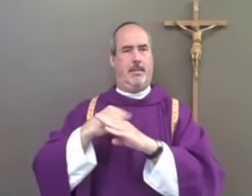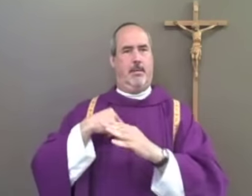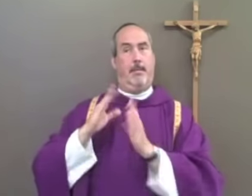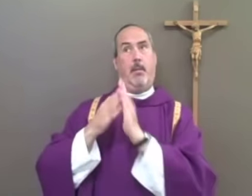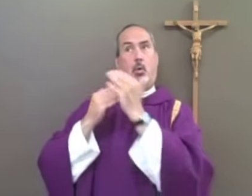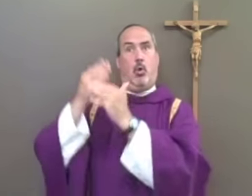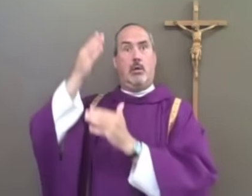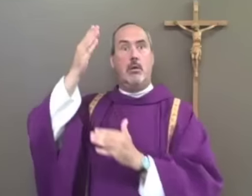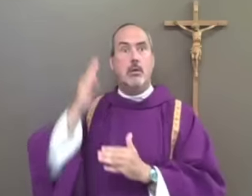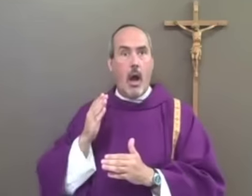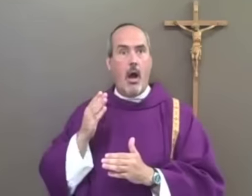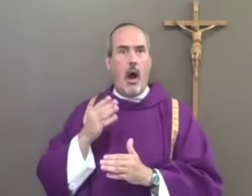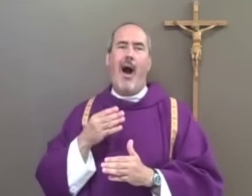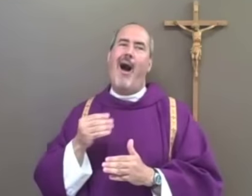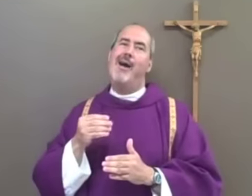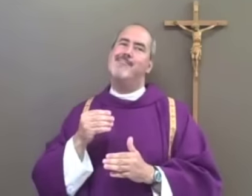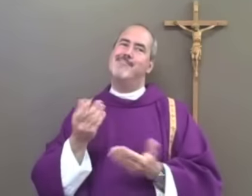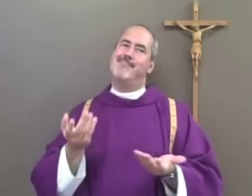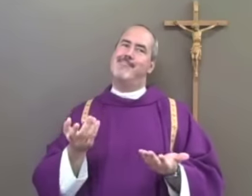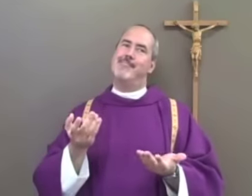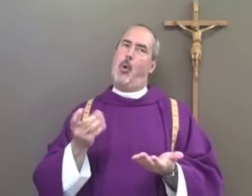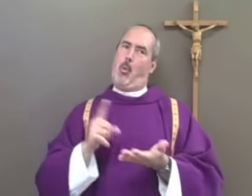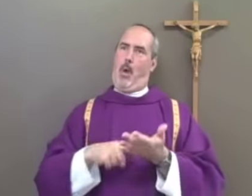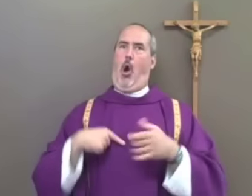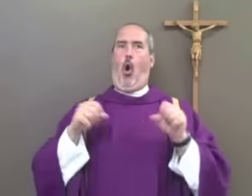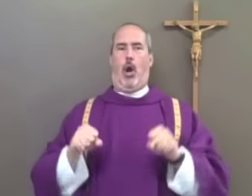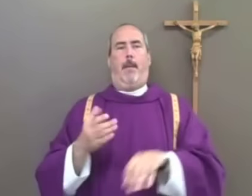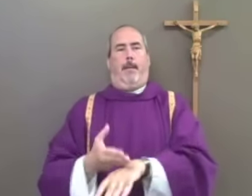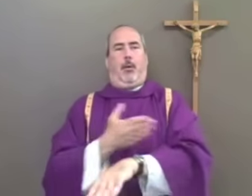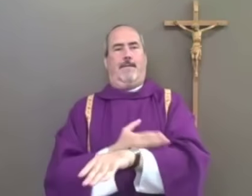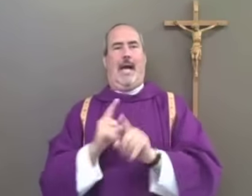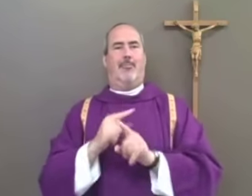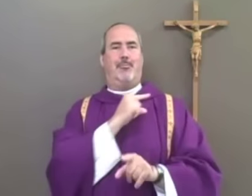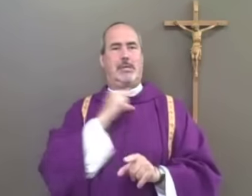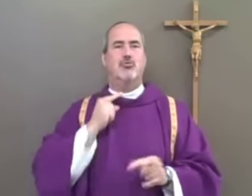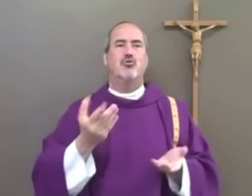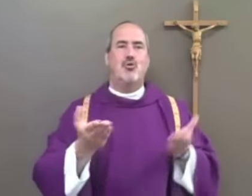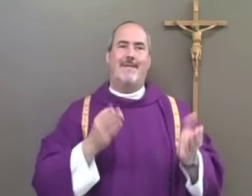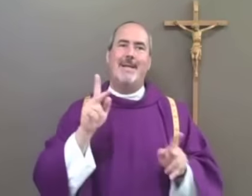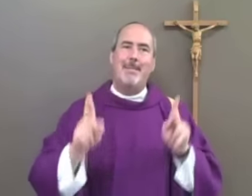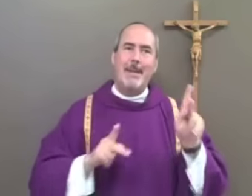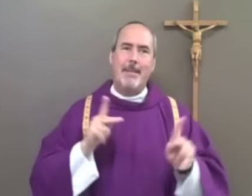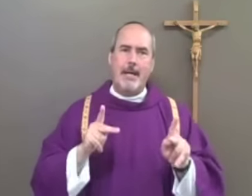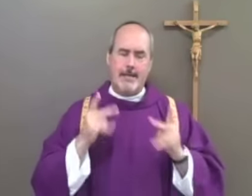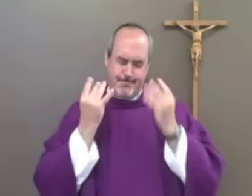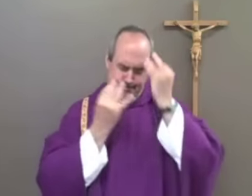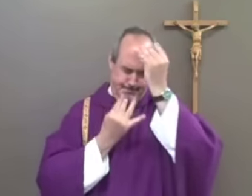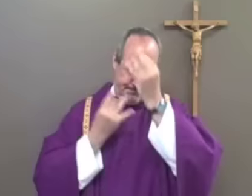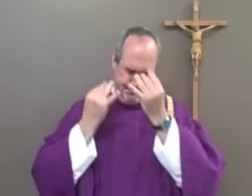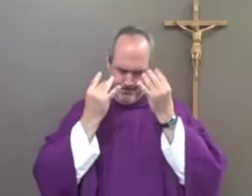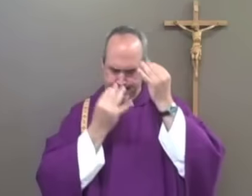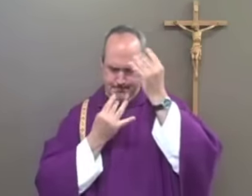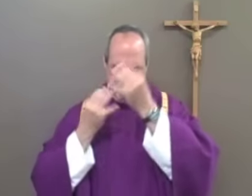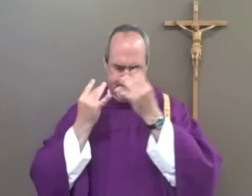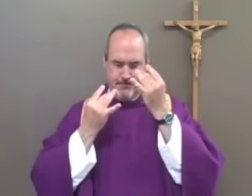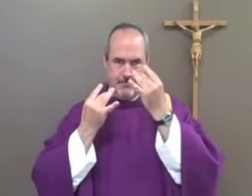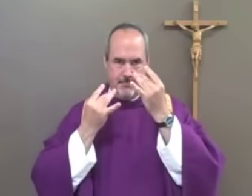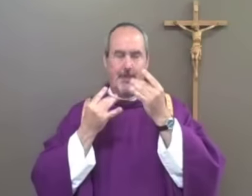also am able to look at what prevents me from being closer to God, and what I can do to improve as a priest to